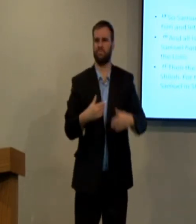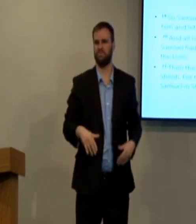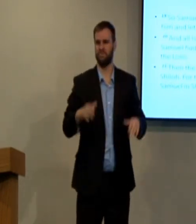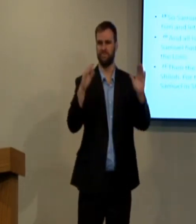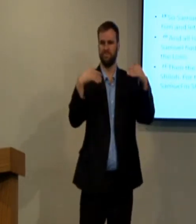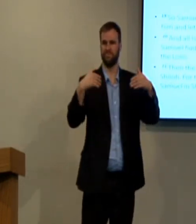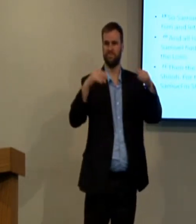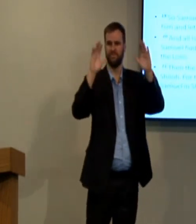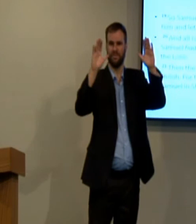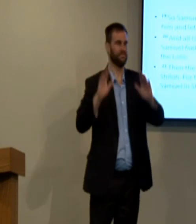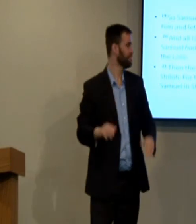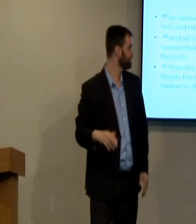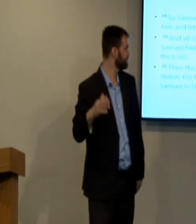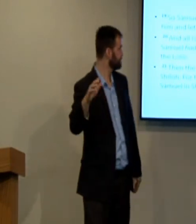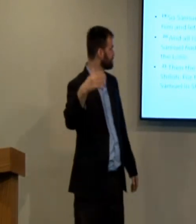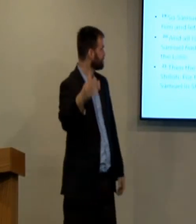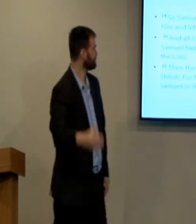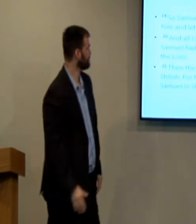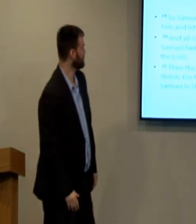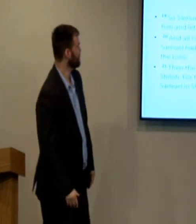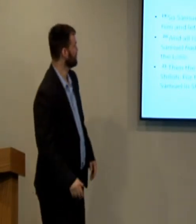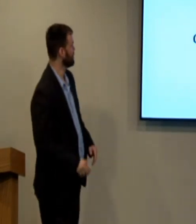amazingly disciplined man of the Lord. Amazing.